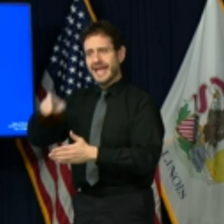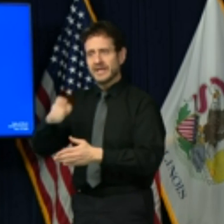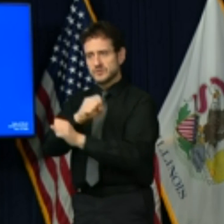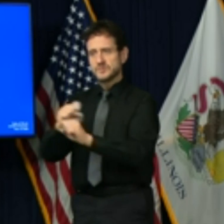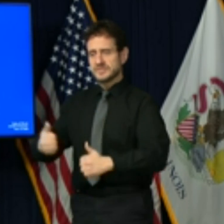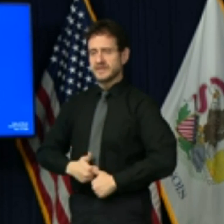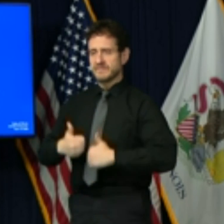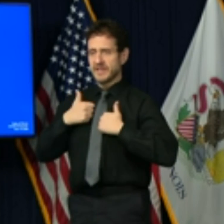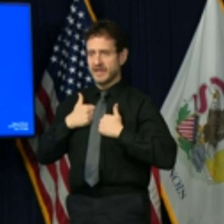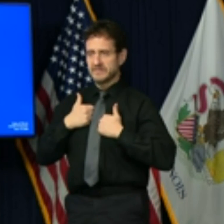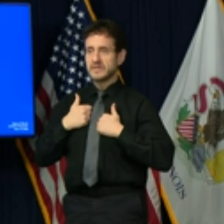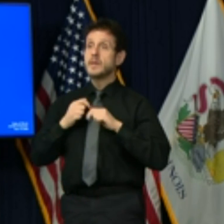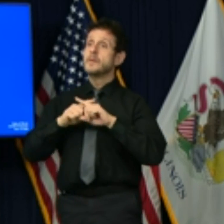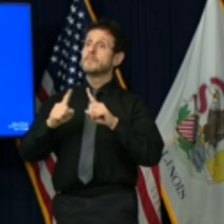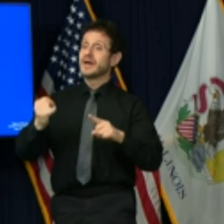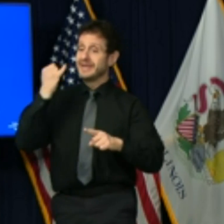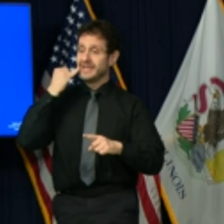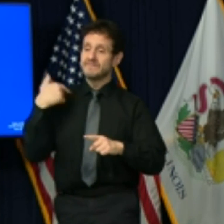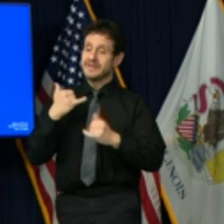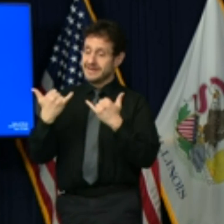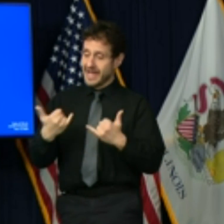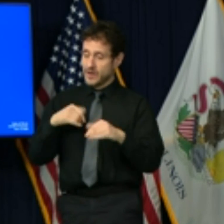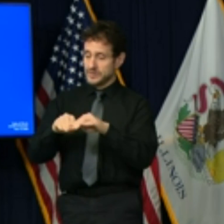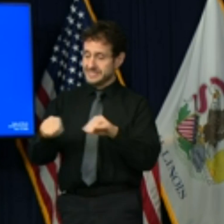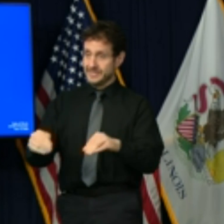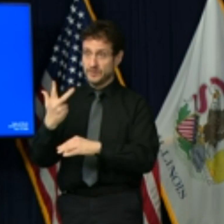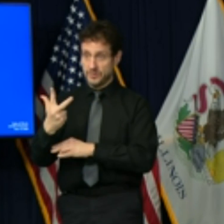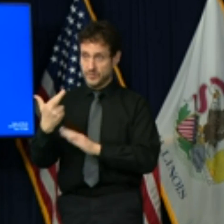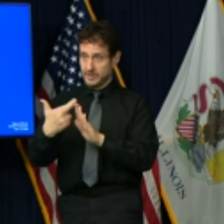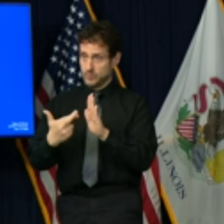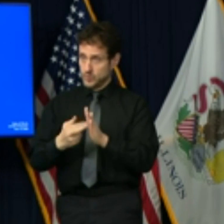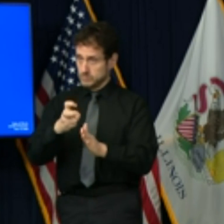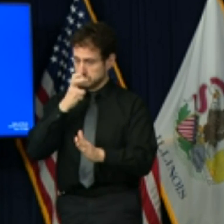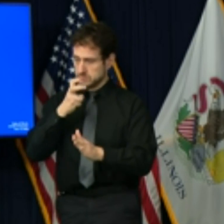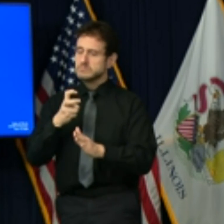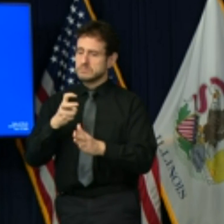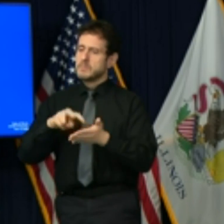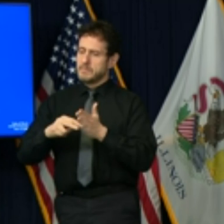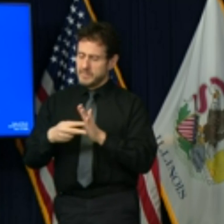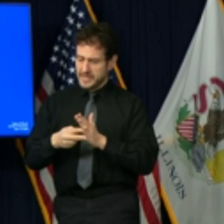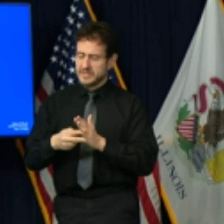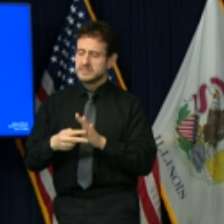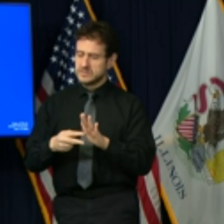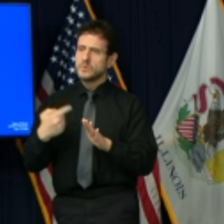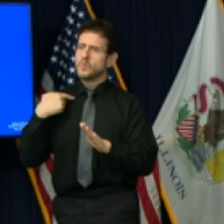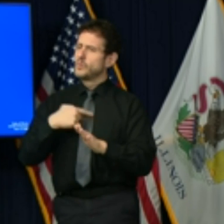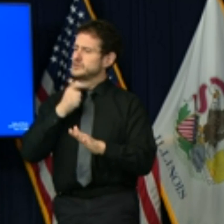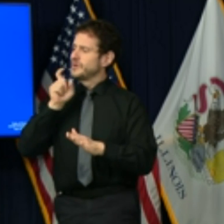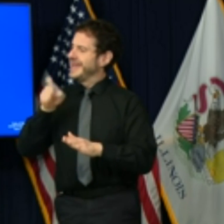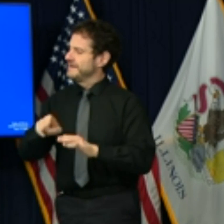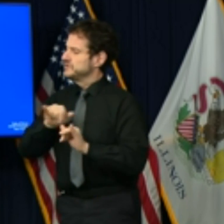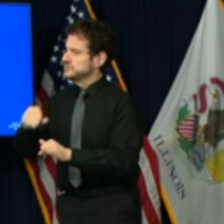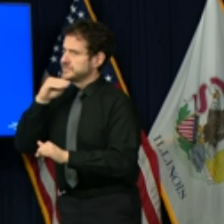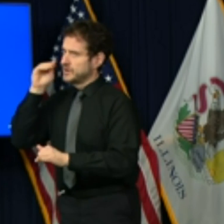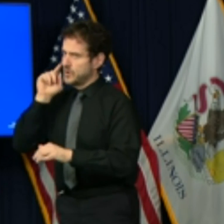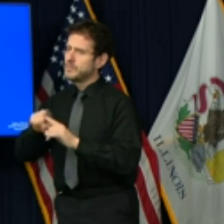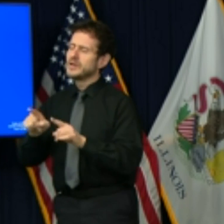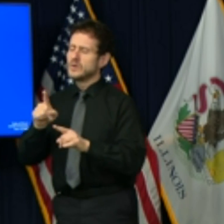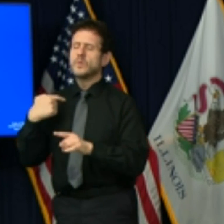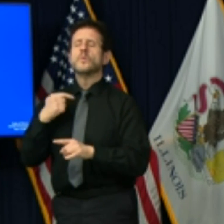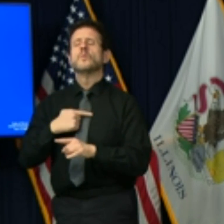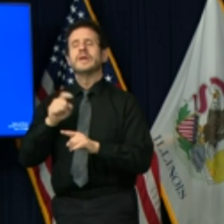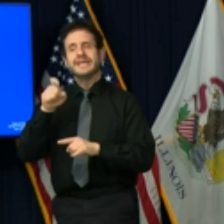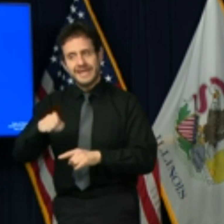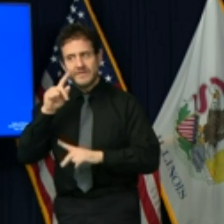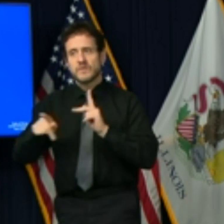may allow us to do both. Similar to new restrictions announced over the